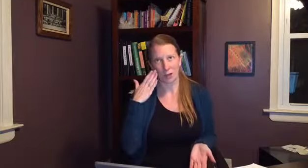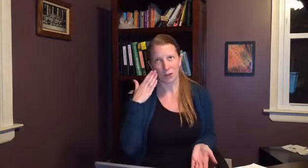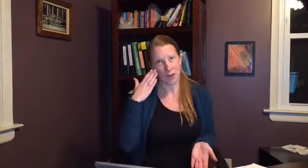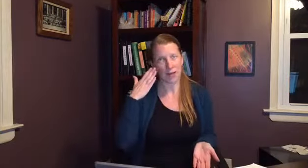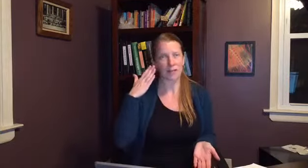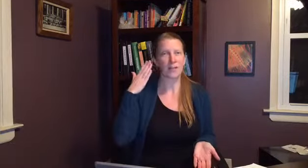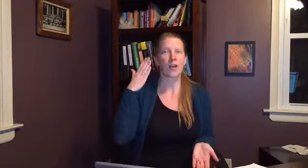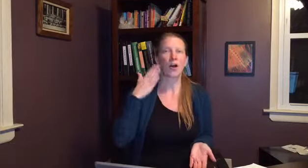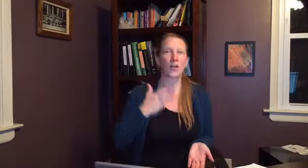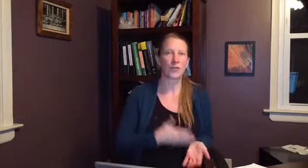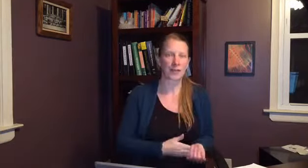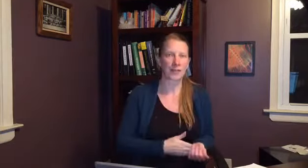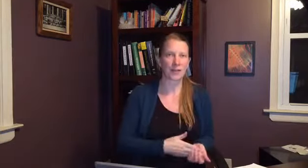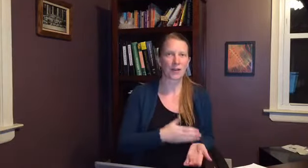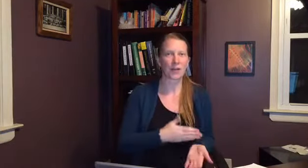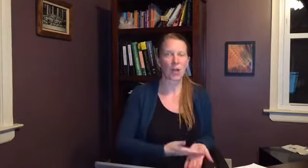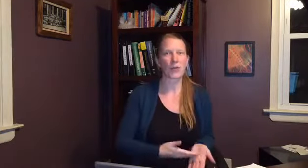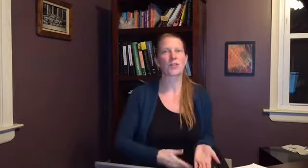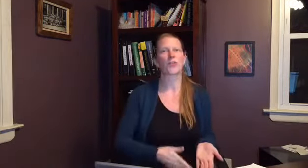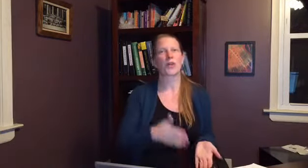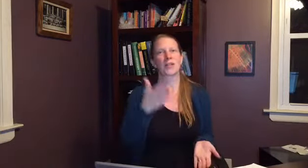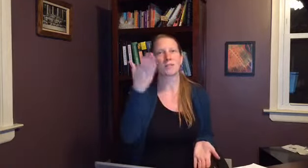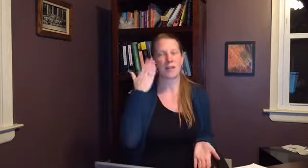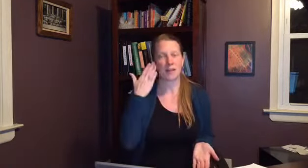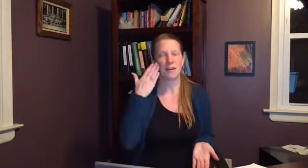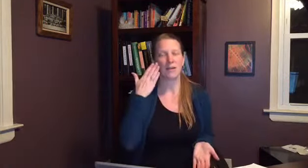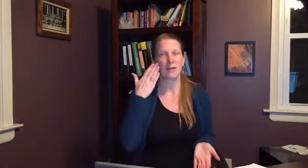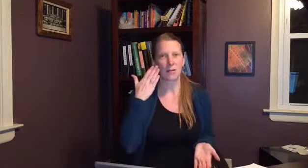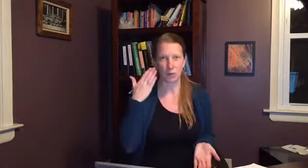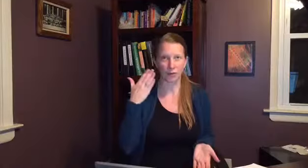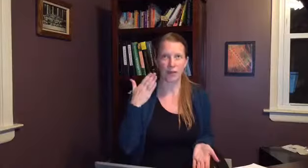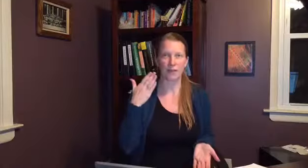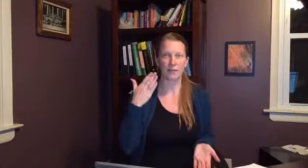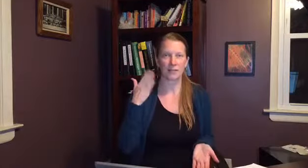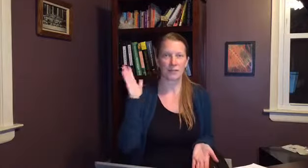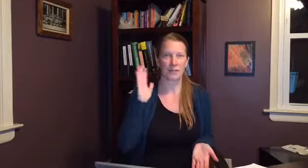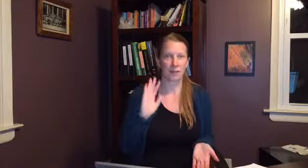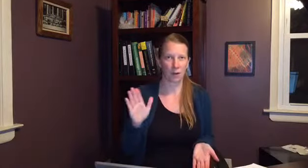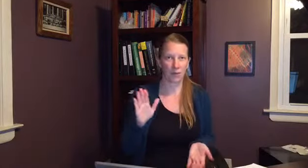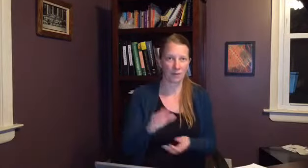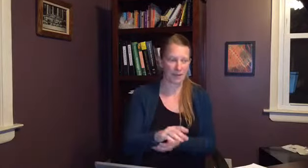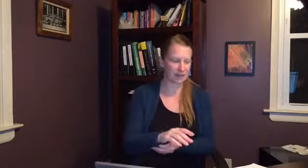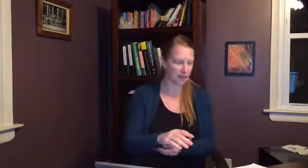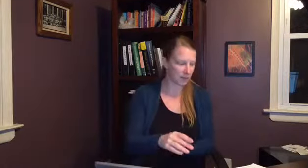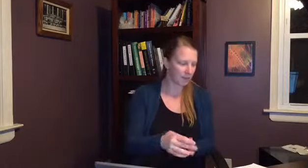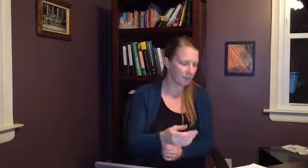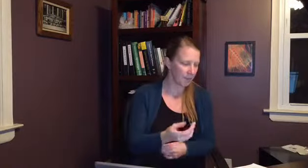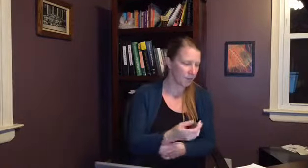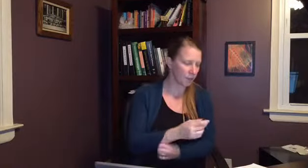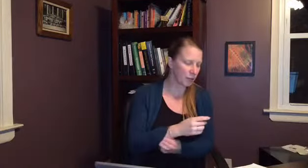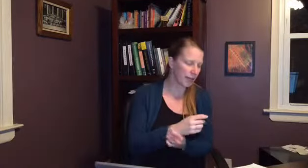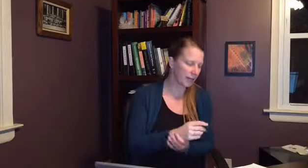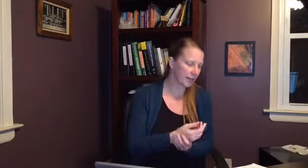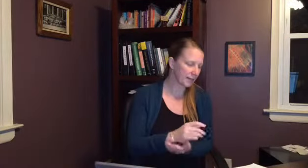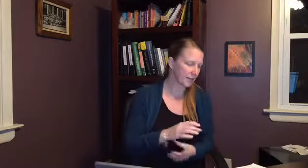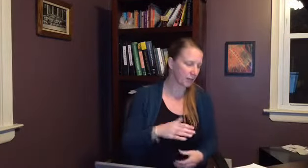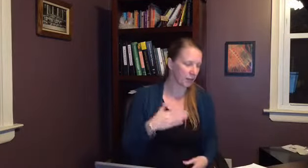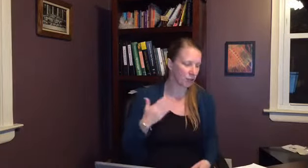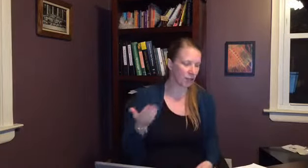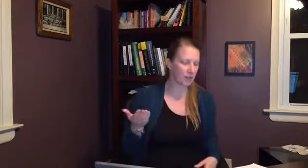your face are you necessarily going to transmit it to your face i hope that makes sense so you can't necessarily transmit